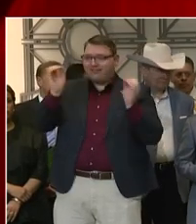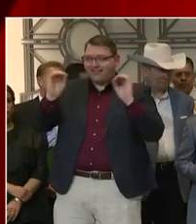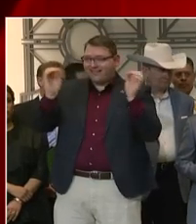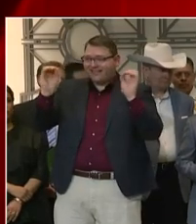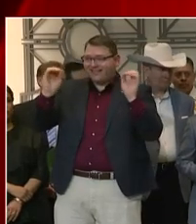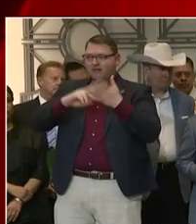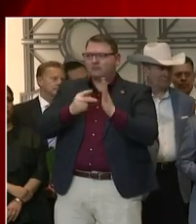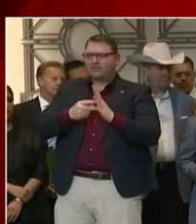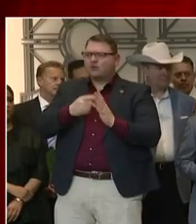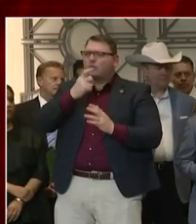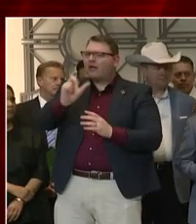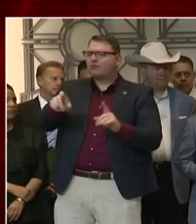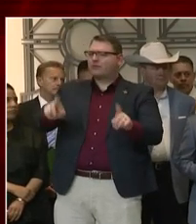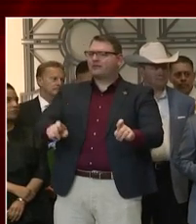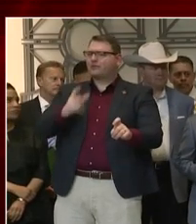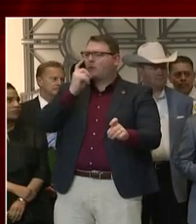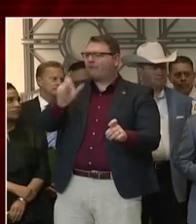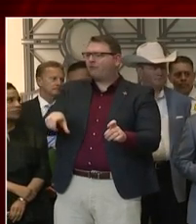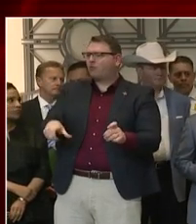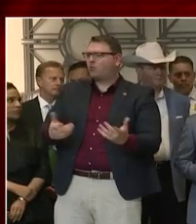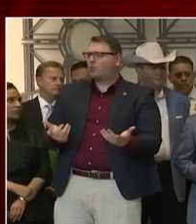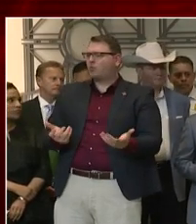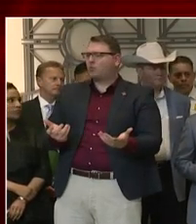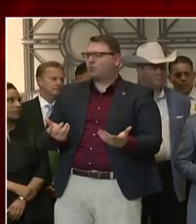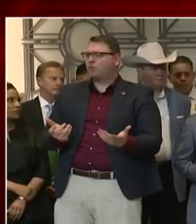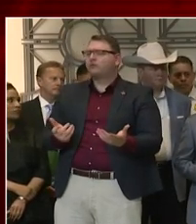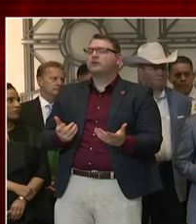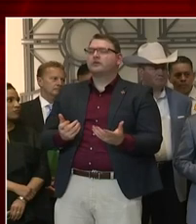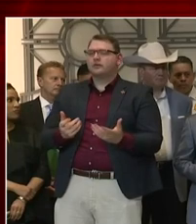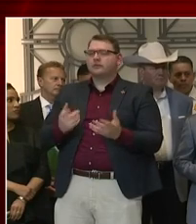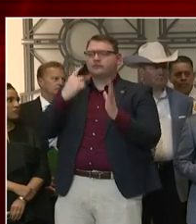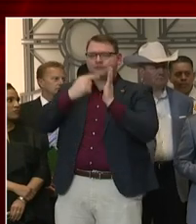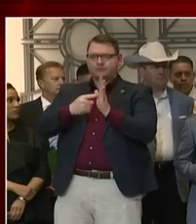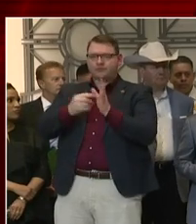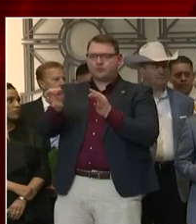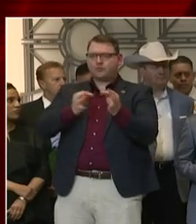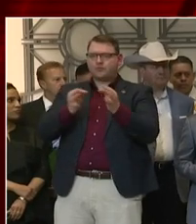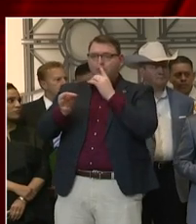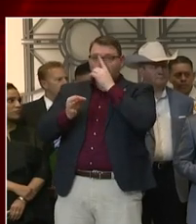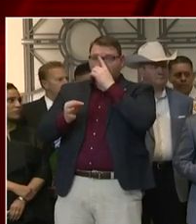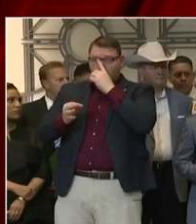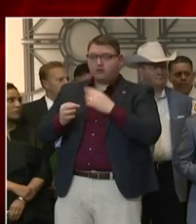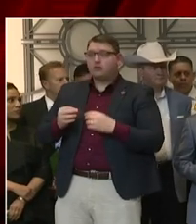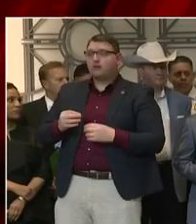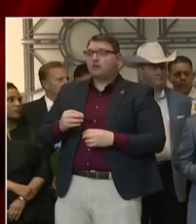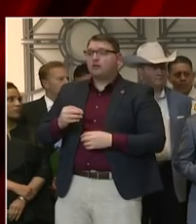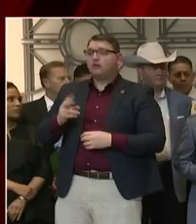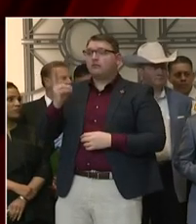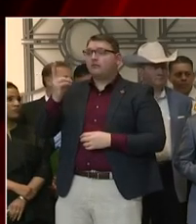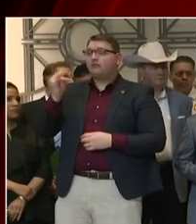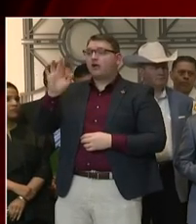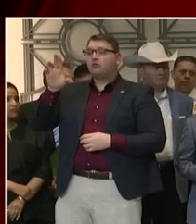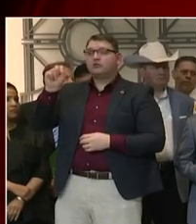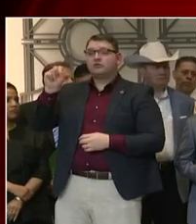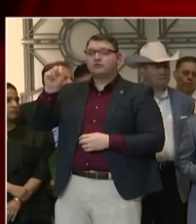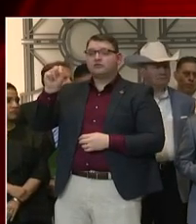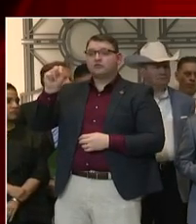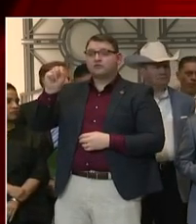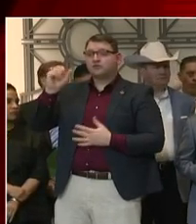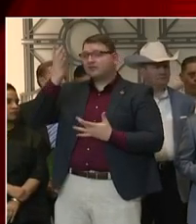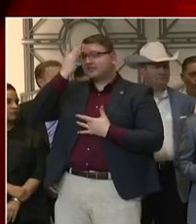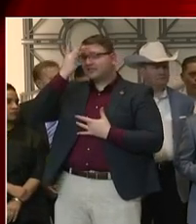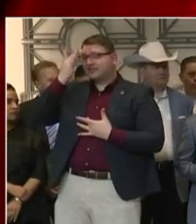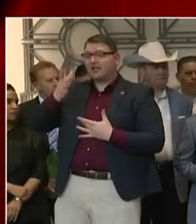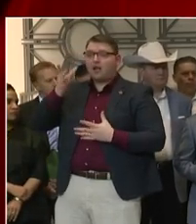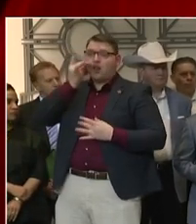when you get infected with a virus, you know, the virus comes into your body and it starts replicating itself. And it starts, the amount of virus starts to slowly